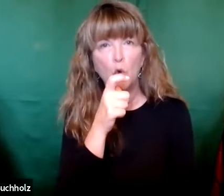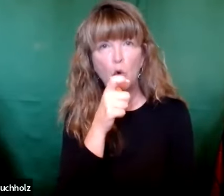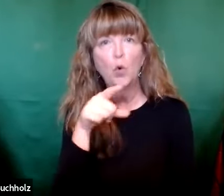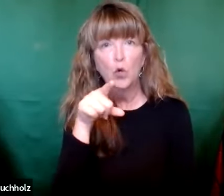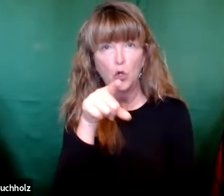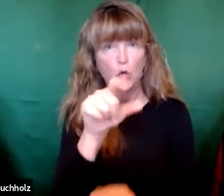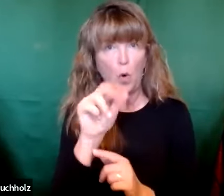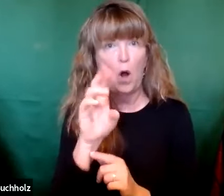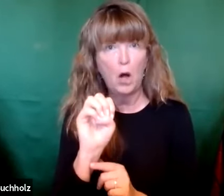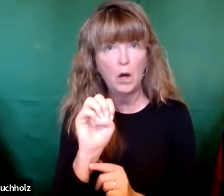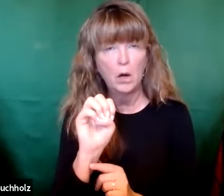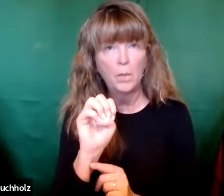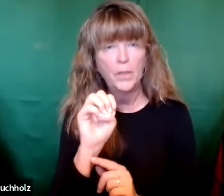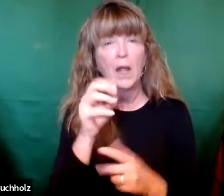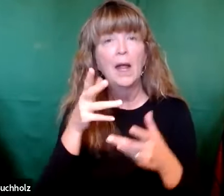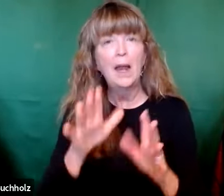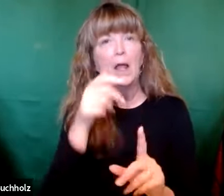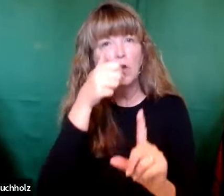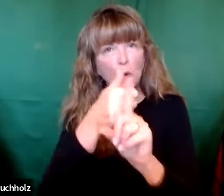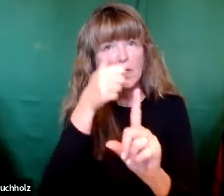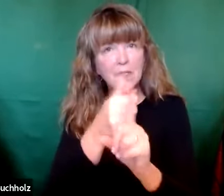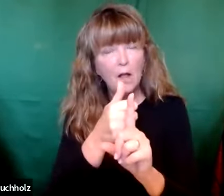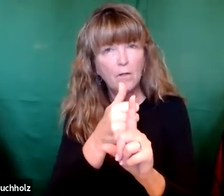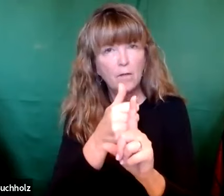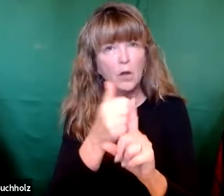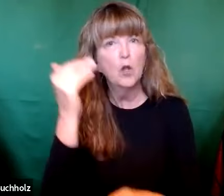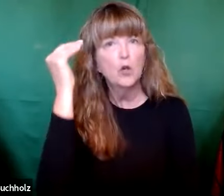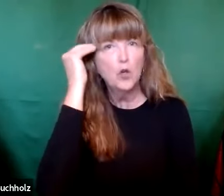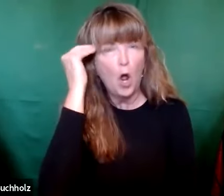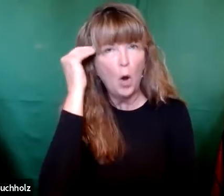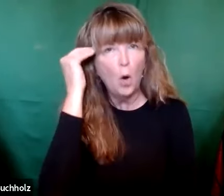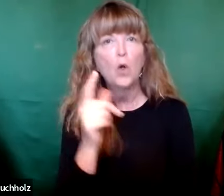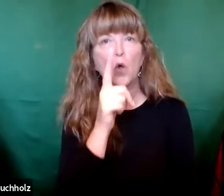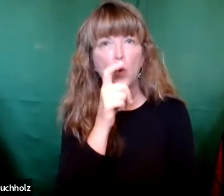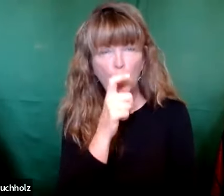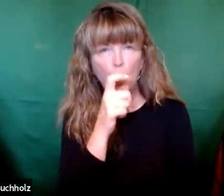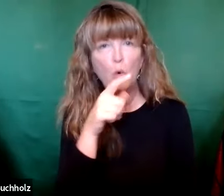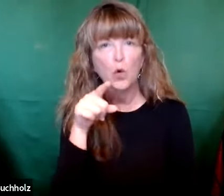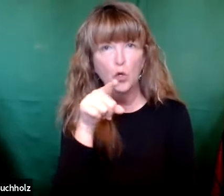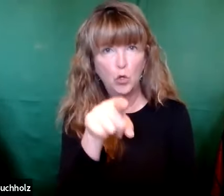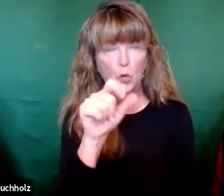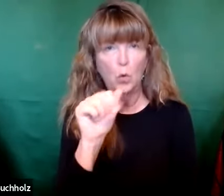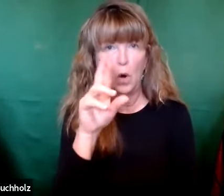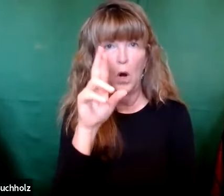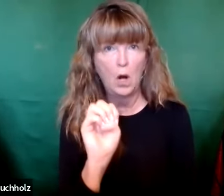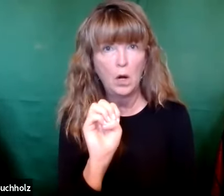we are. To allow God to define who you are and tell you who you are. So, that you